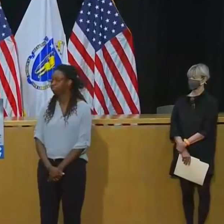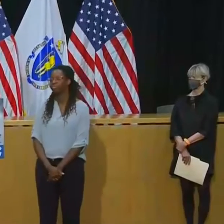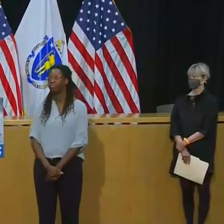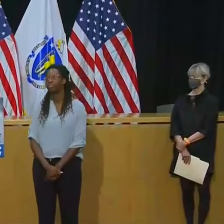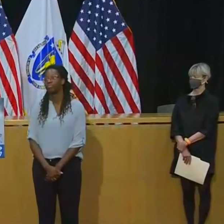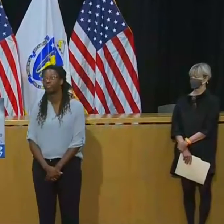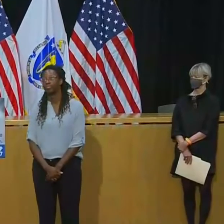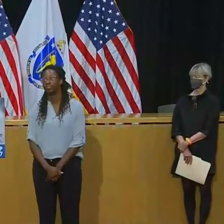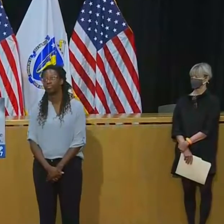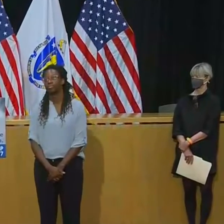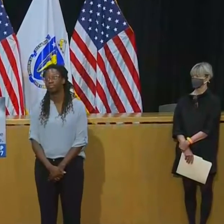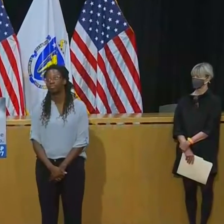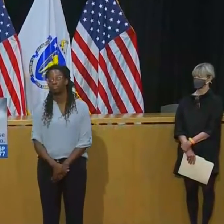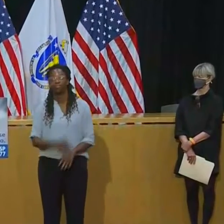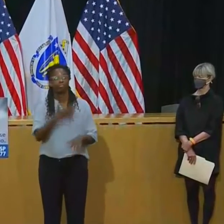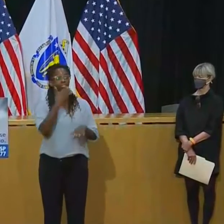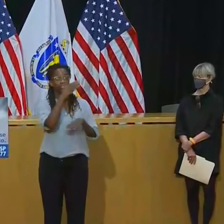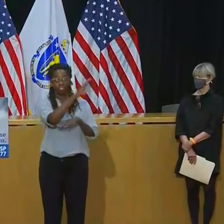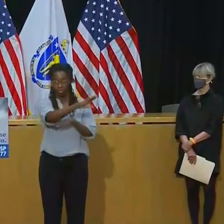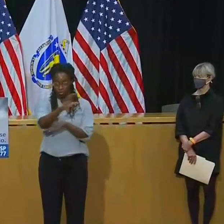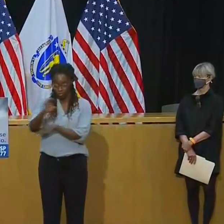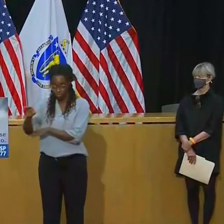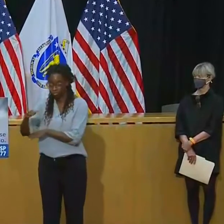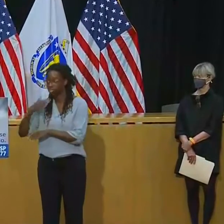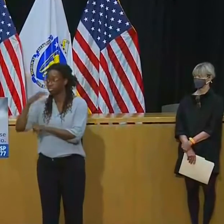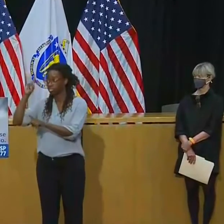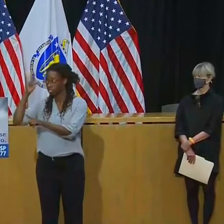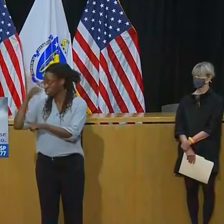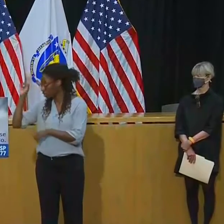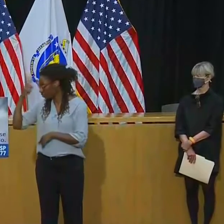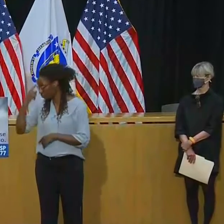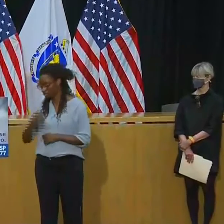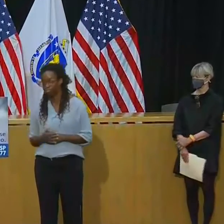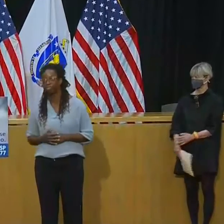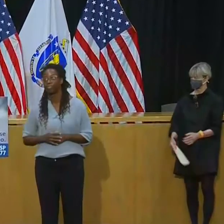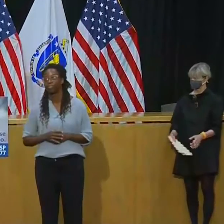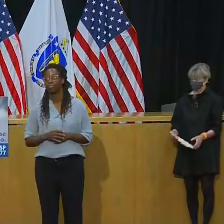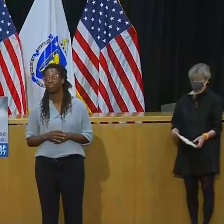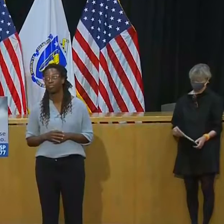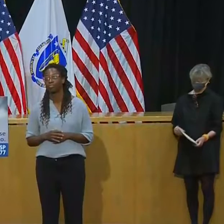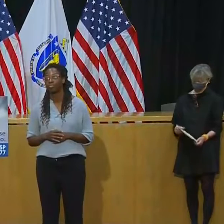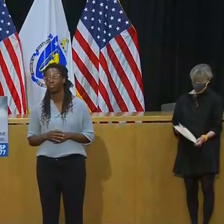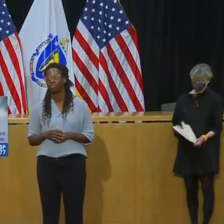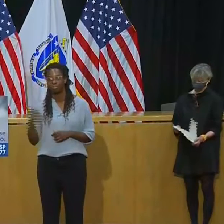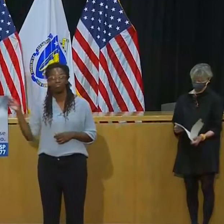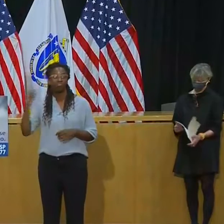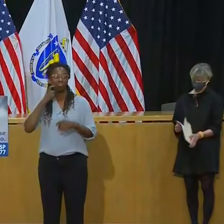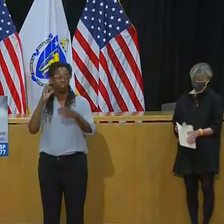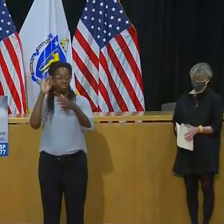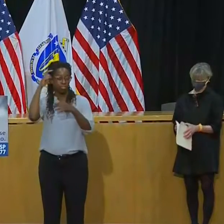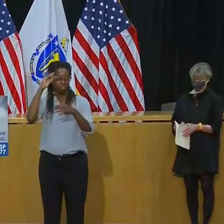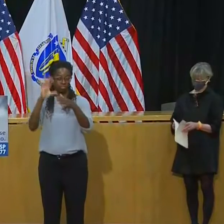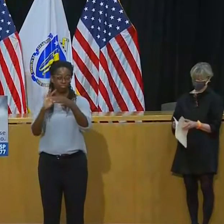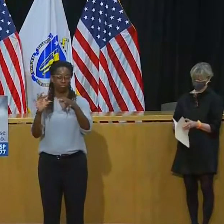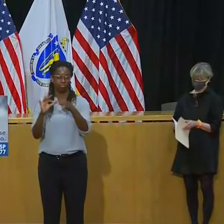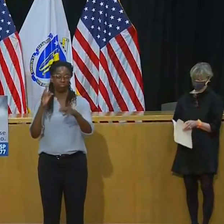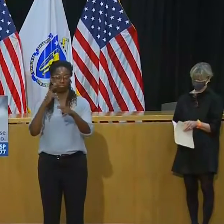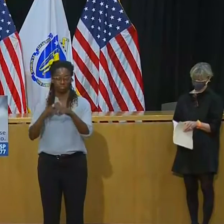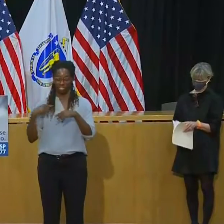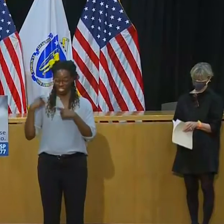Good afternoon and thank you Governor. As Governor Baker said, these last seven months have been unprecedented.